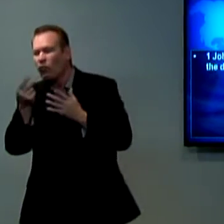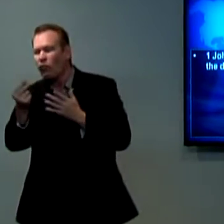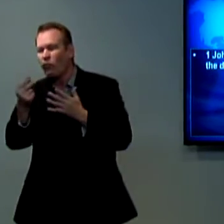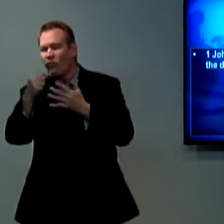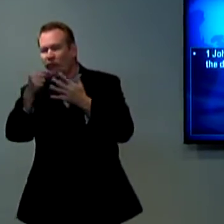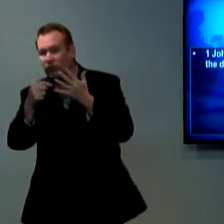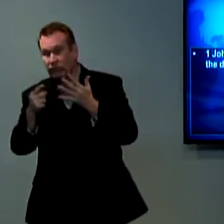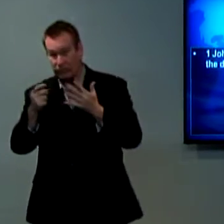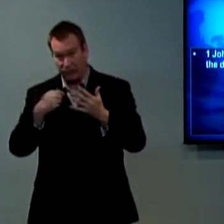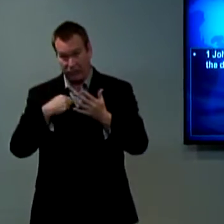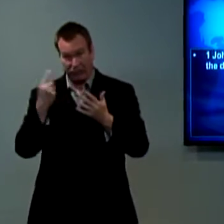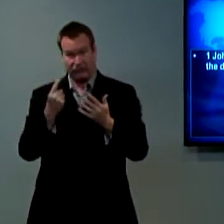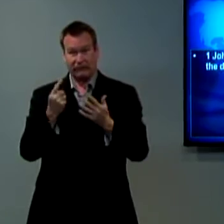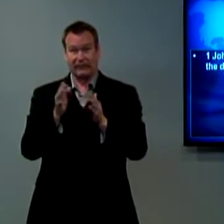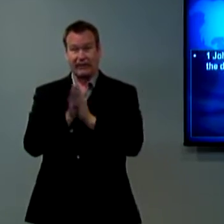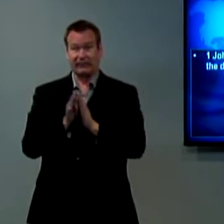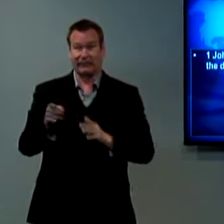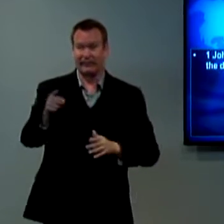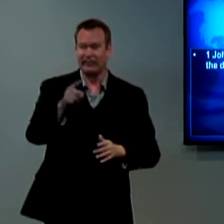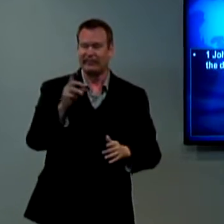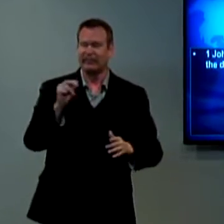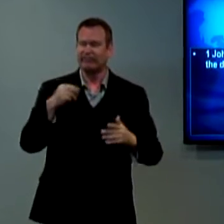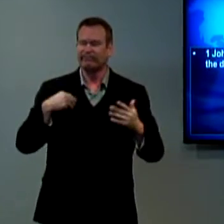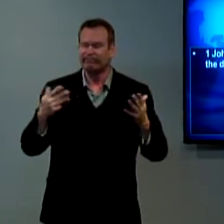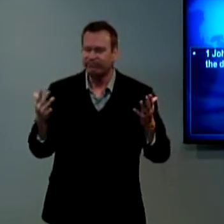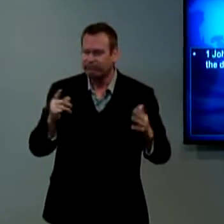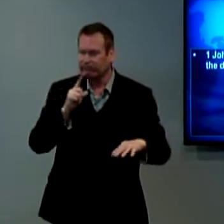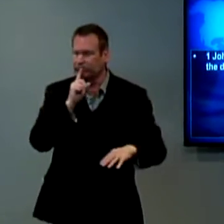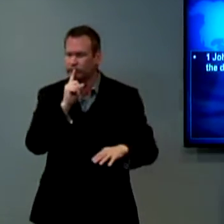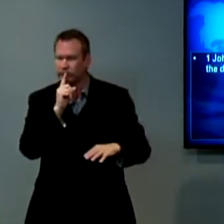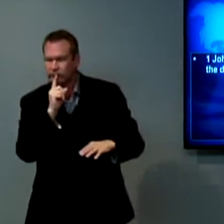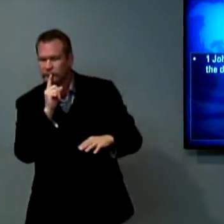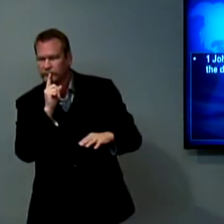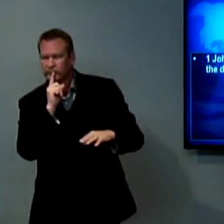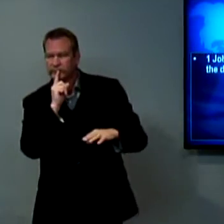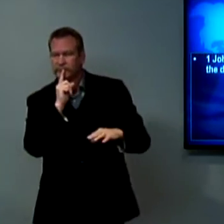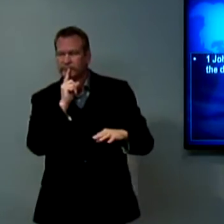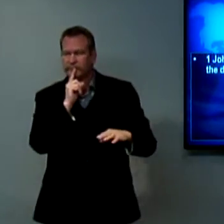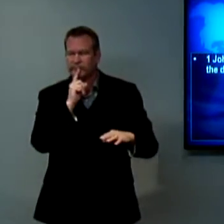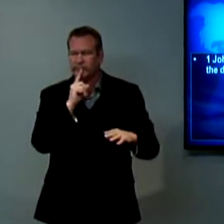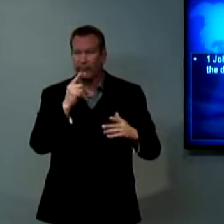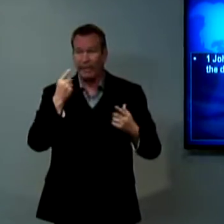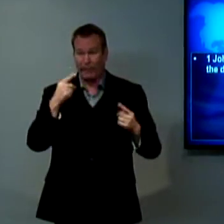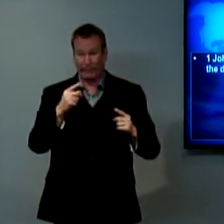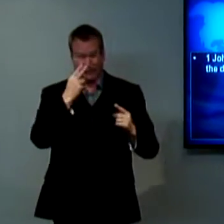Trying to figure out what people do. I don't ask you what you do in your personal life.